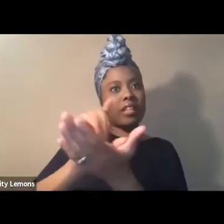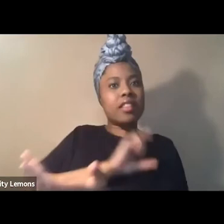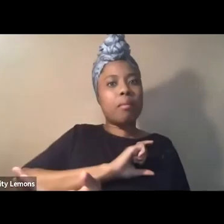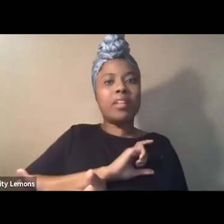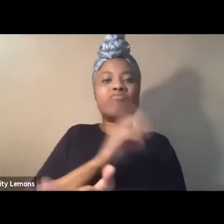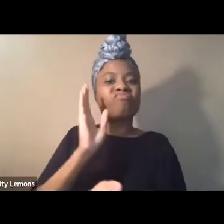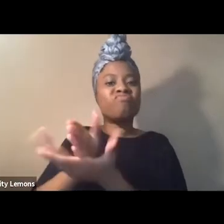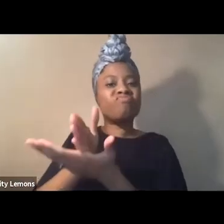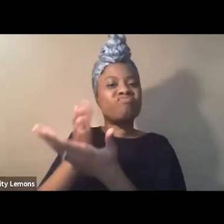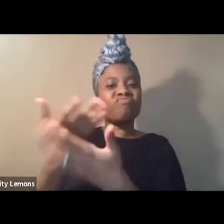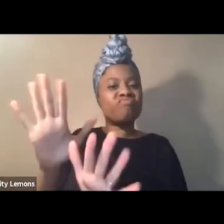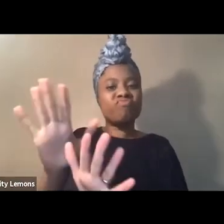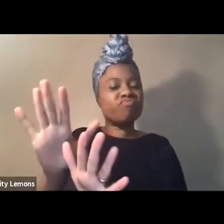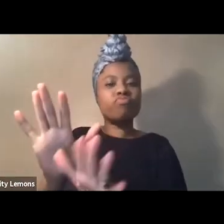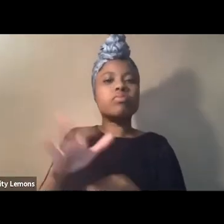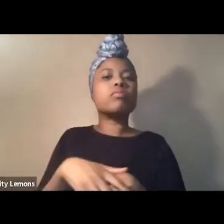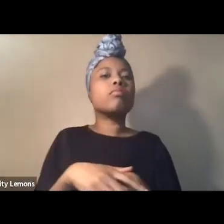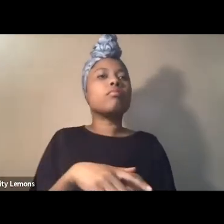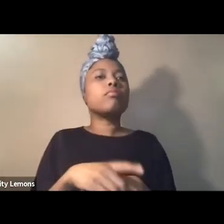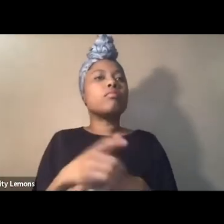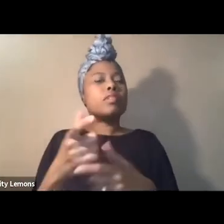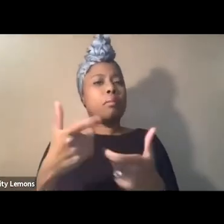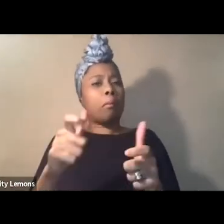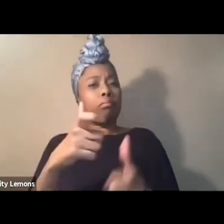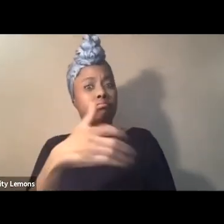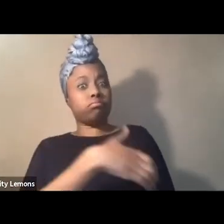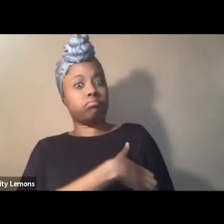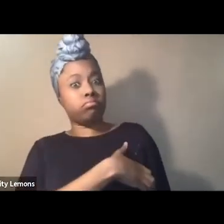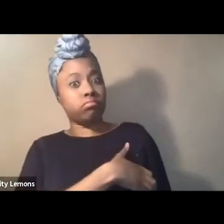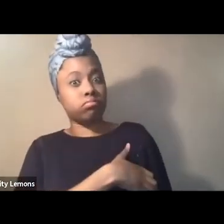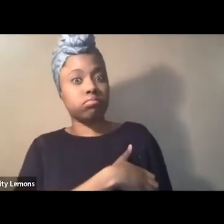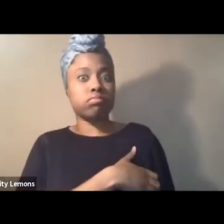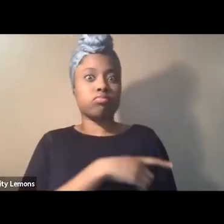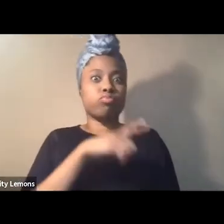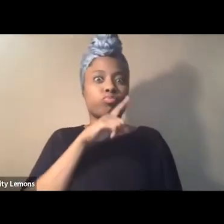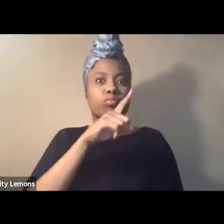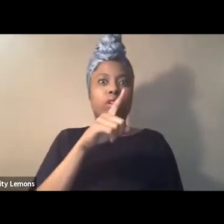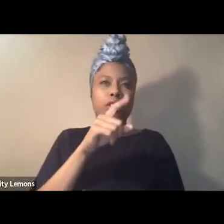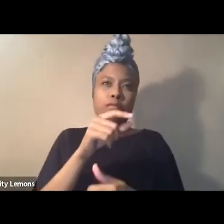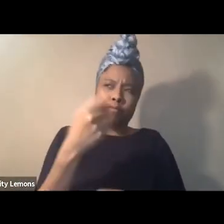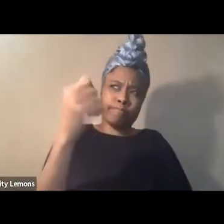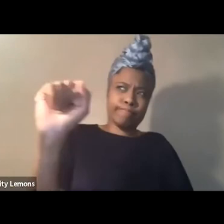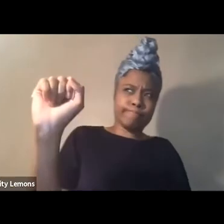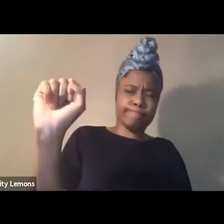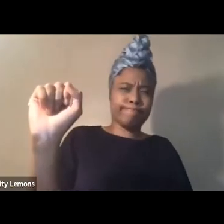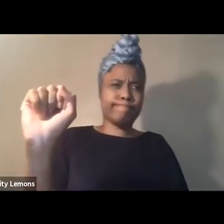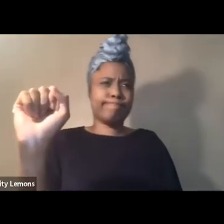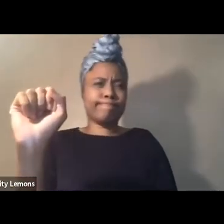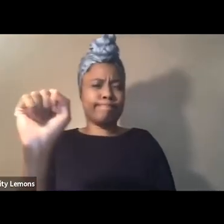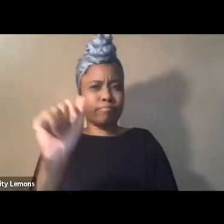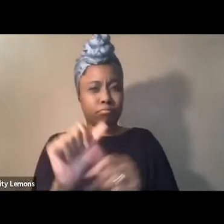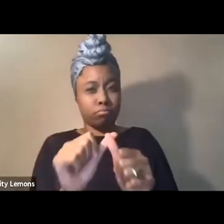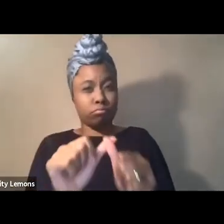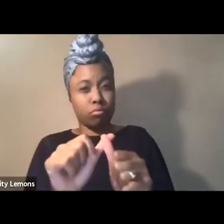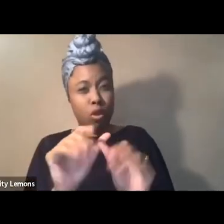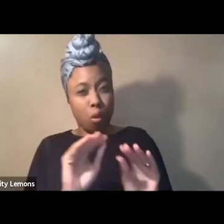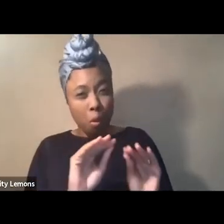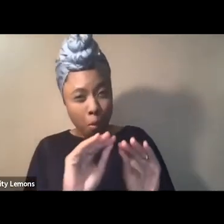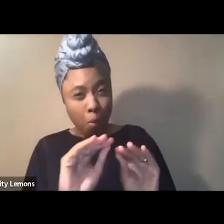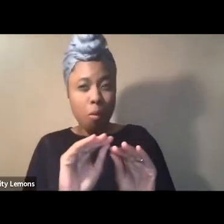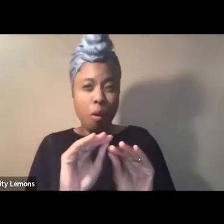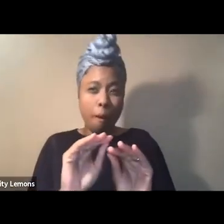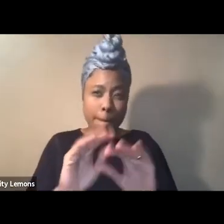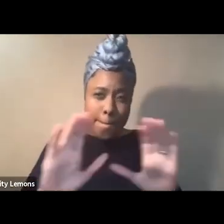demand there is a greater power that comes with embodied forms of resistance and collective movement building that is true